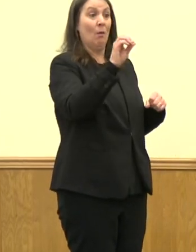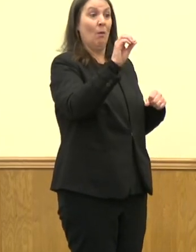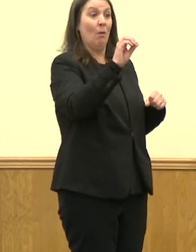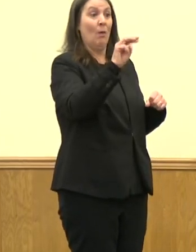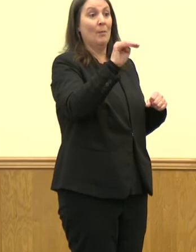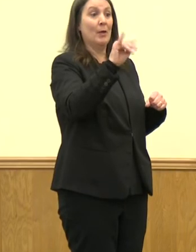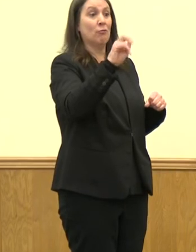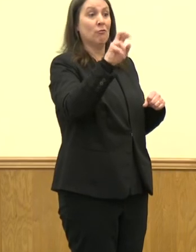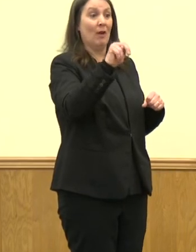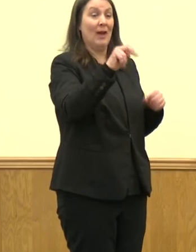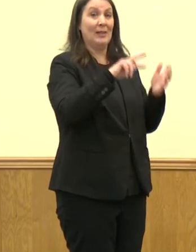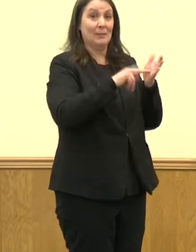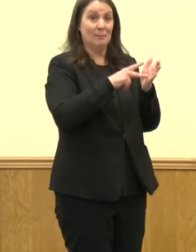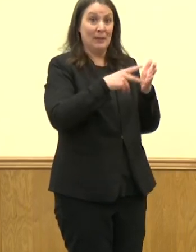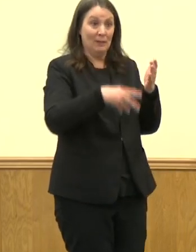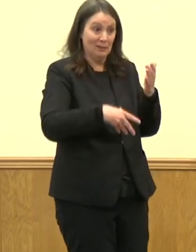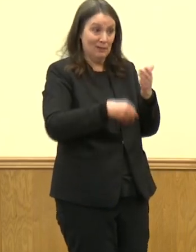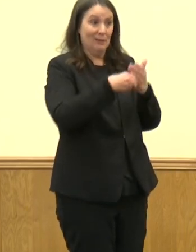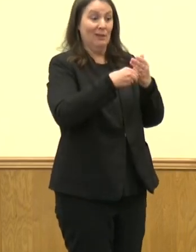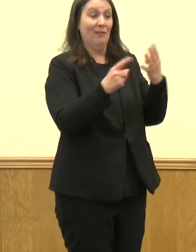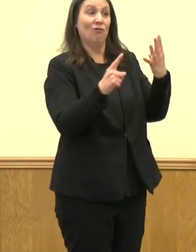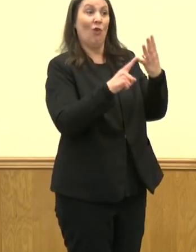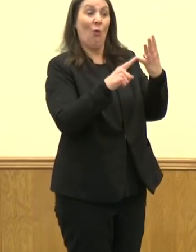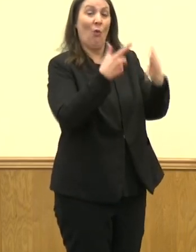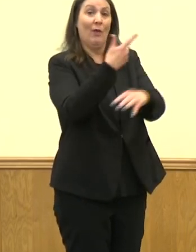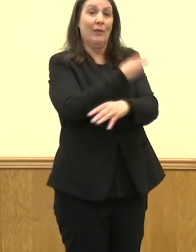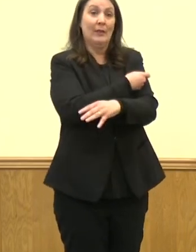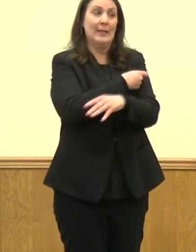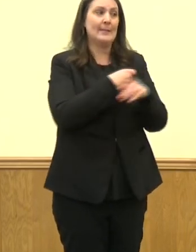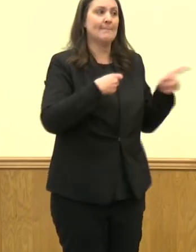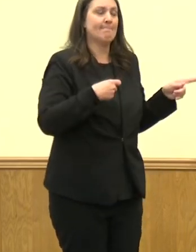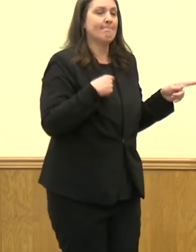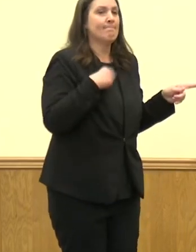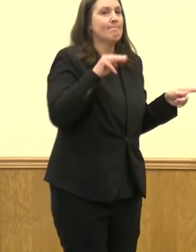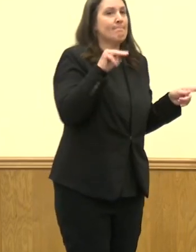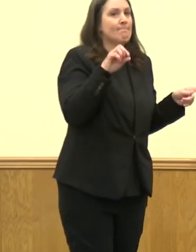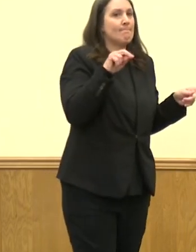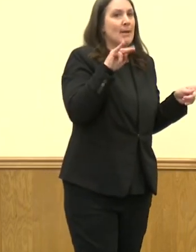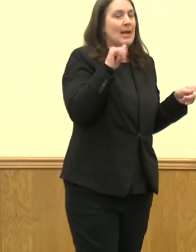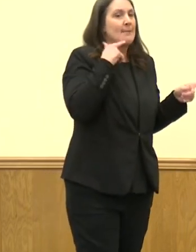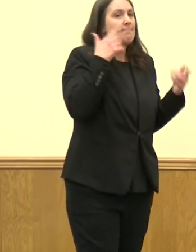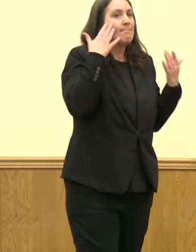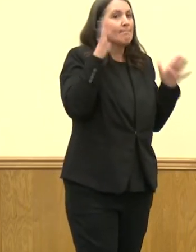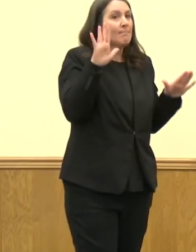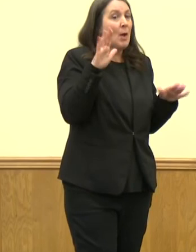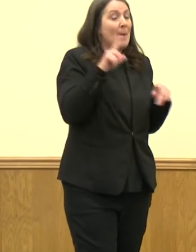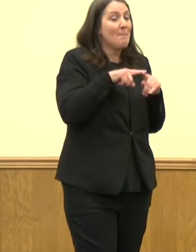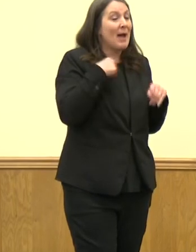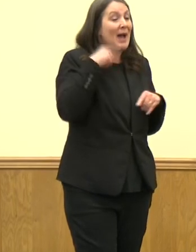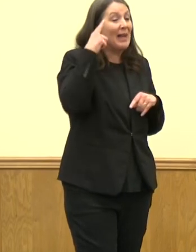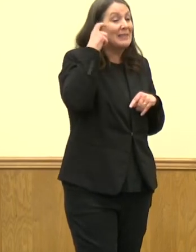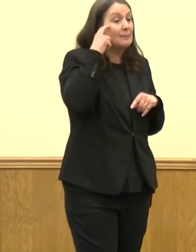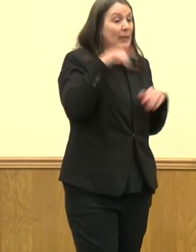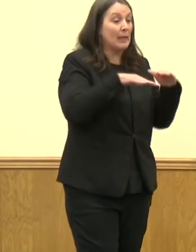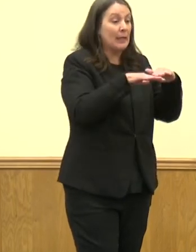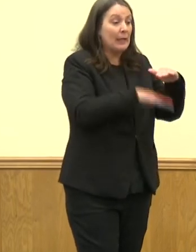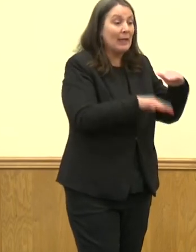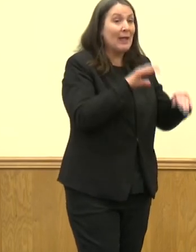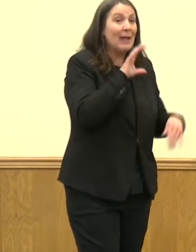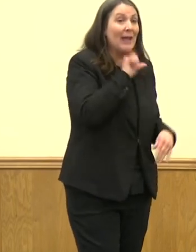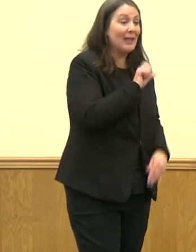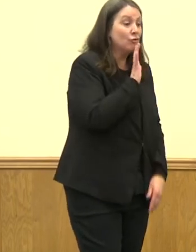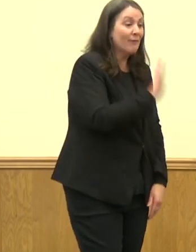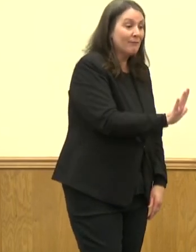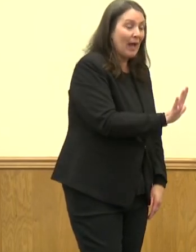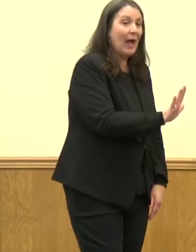You know, I think they are working on that. I think we're also looking for the under five population to be eligible finally for a vaccine, which I know there's individuals in this